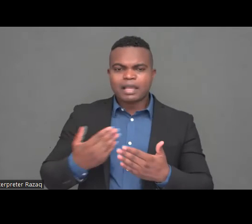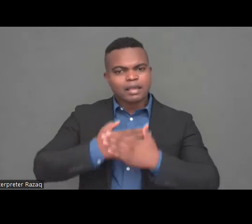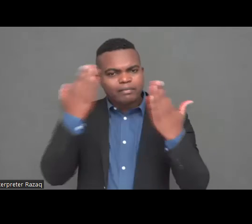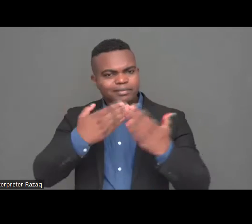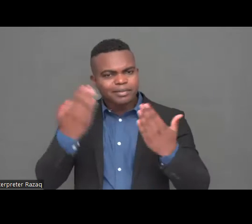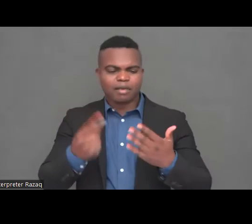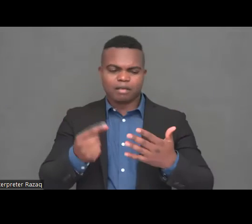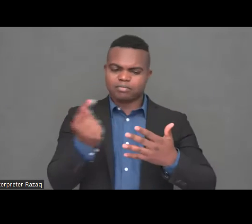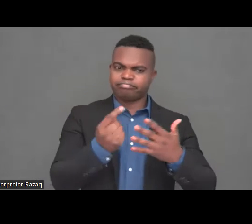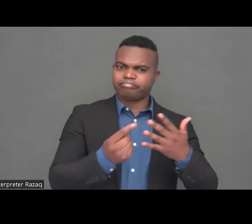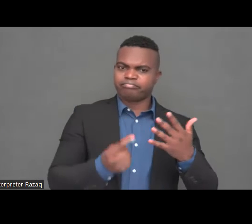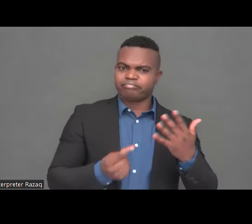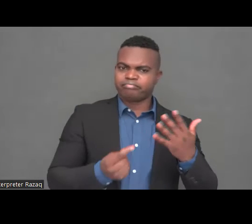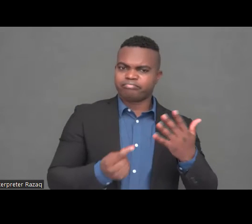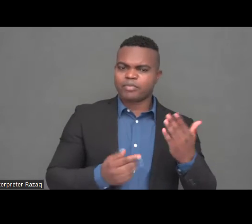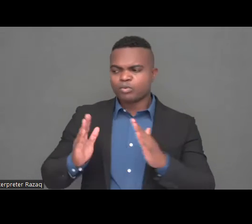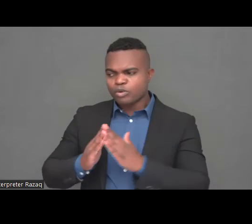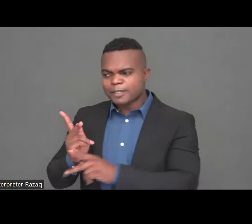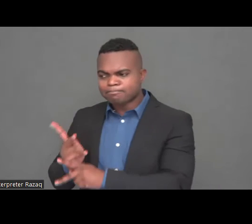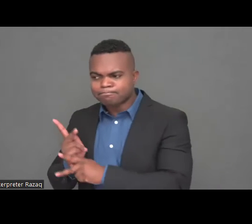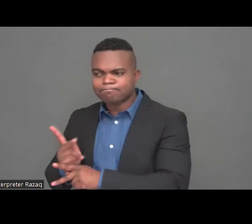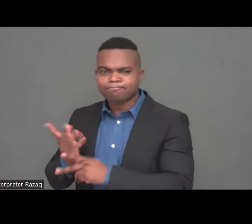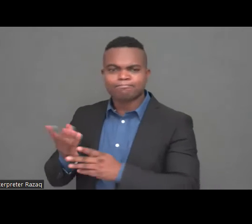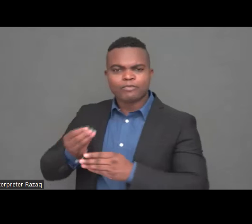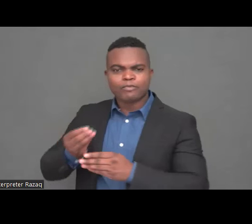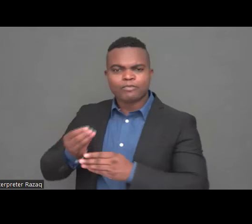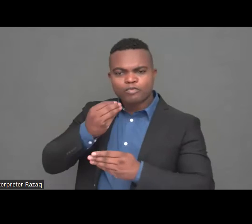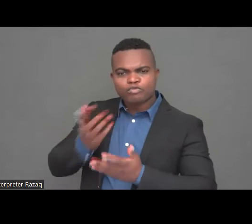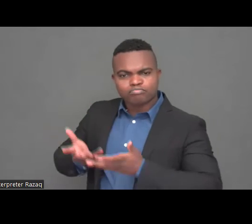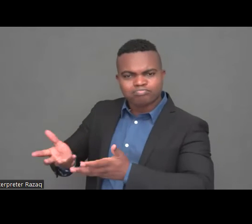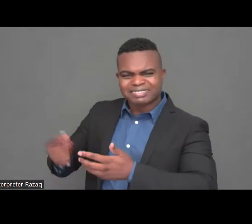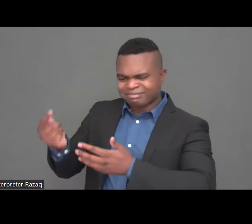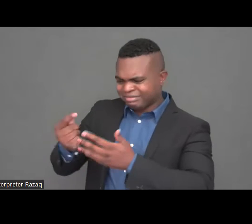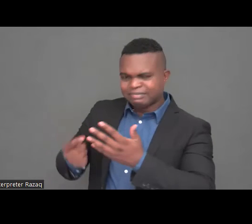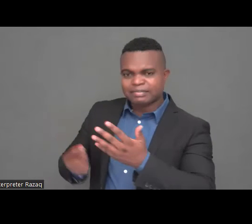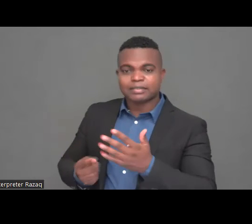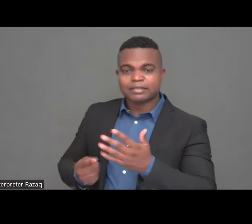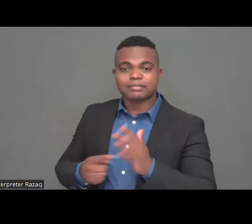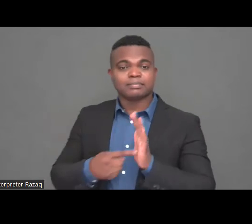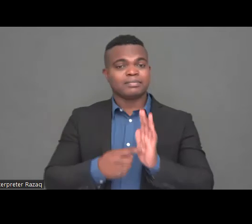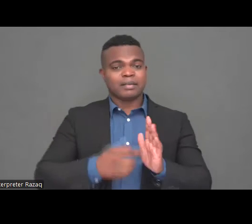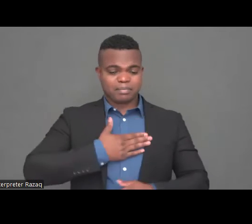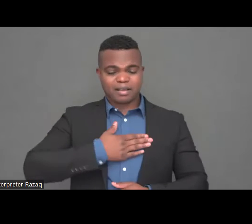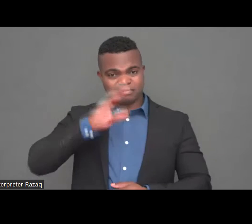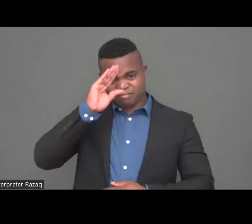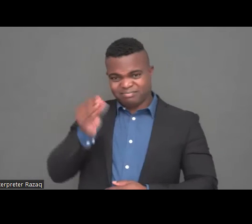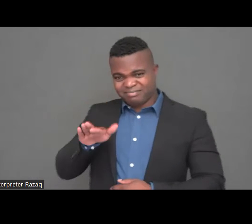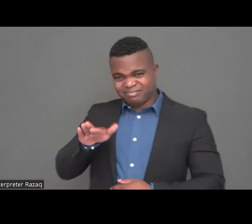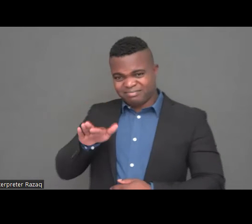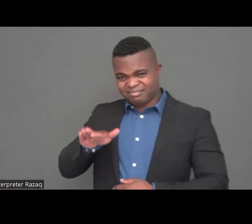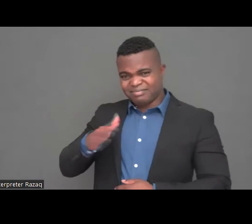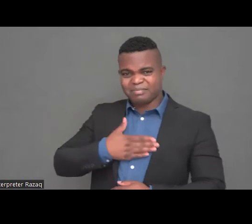are used to go to the center, to the daycare center, now they stay all